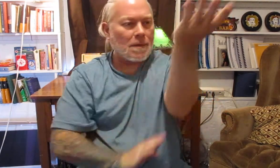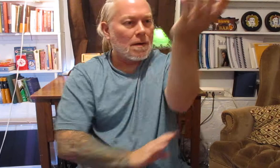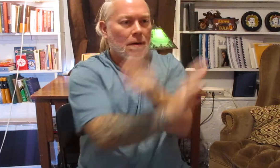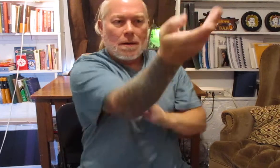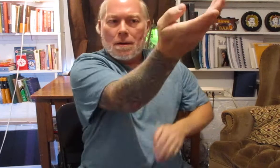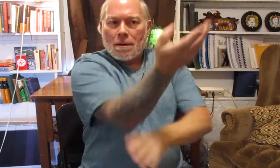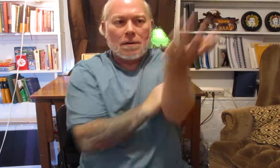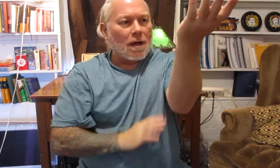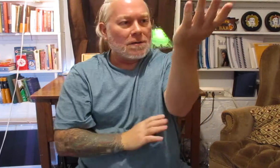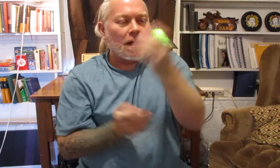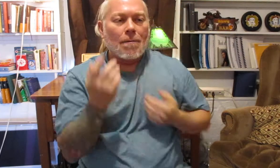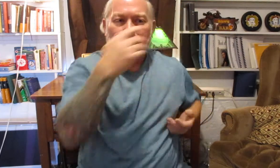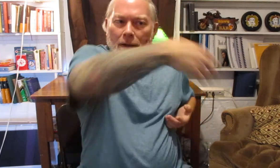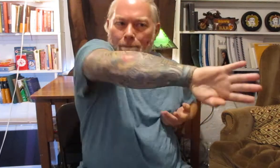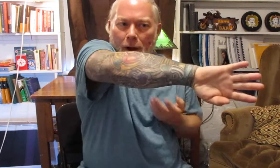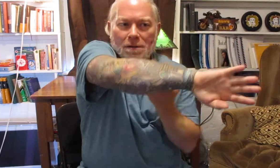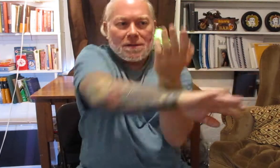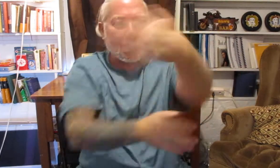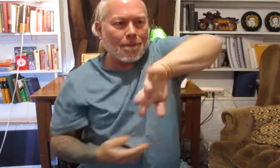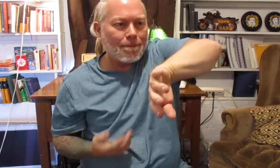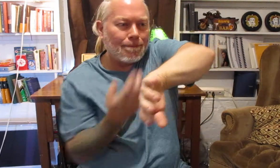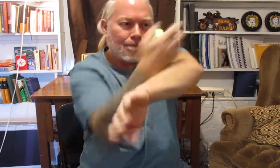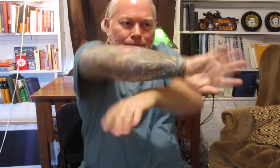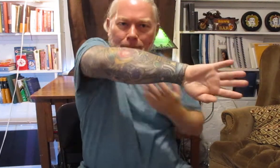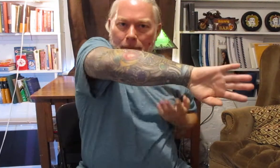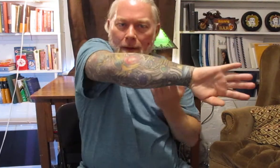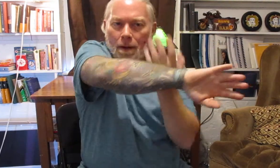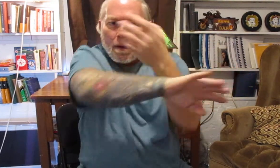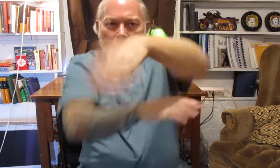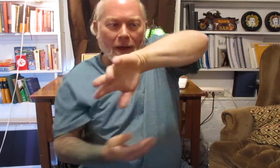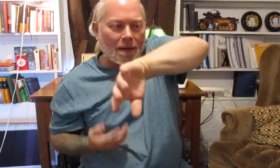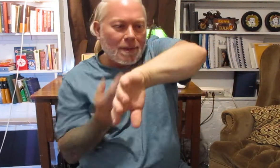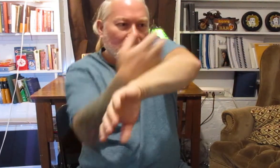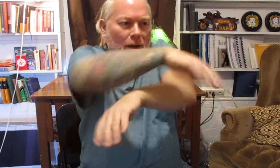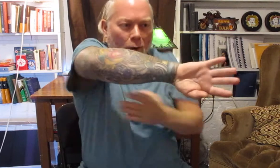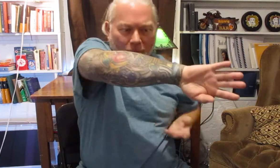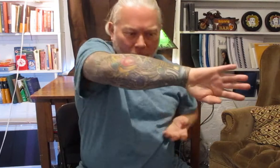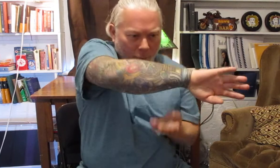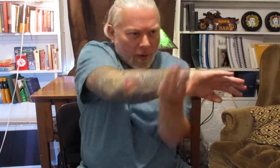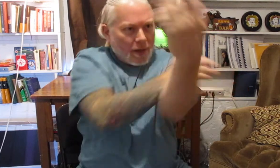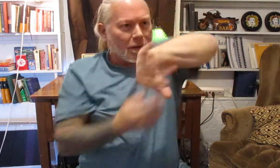Tan Sao Bong Sao and that can be done over or under